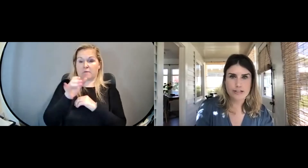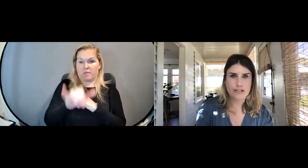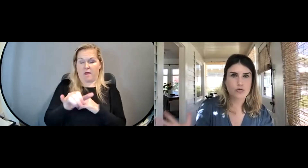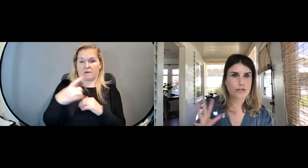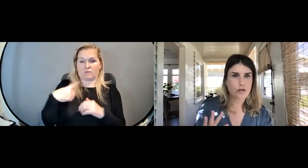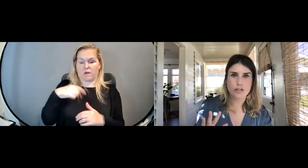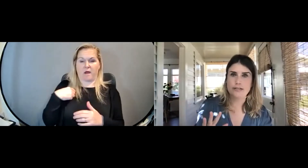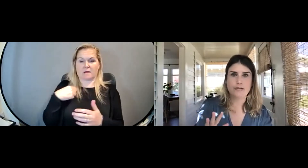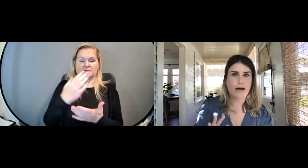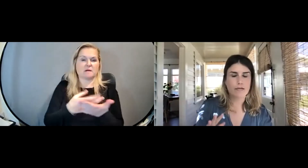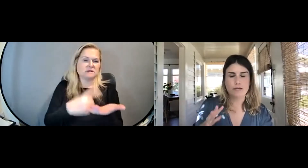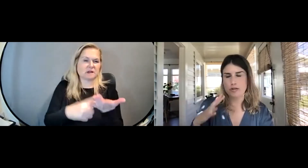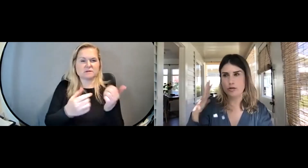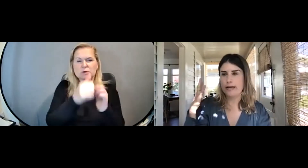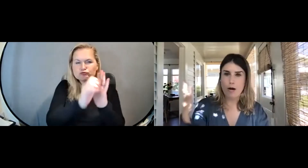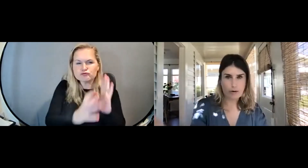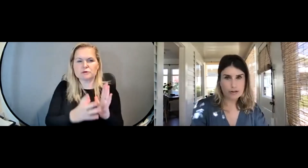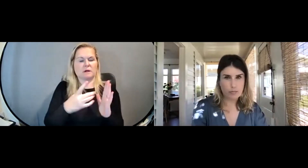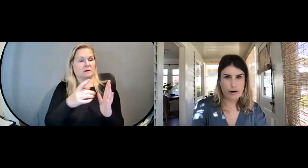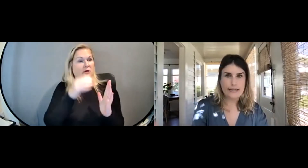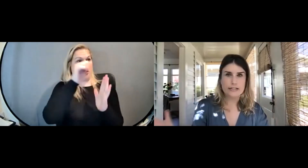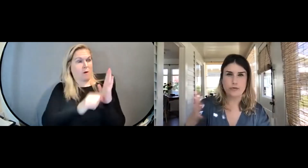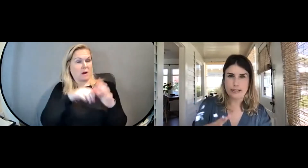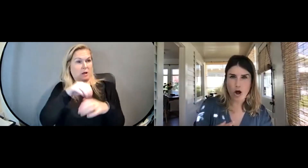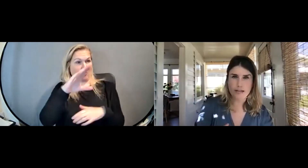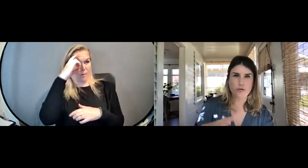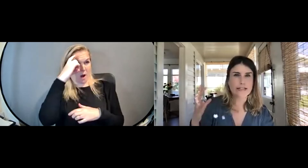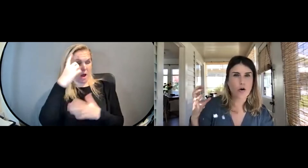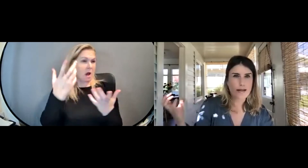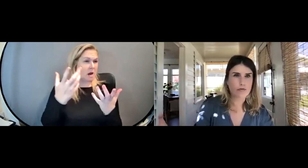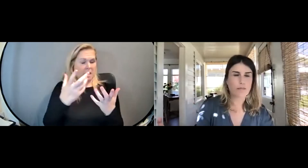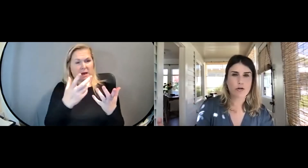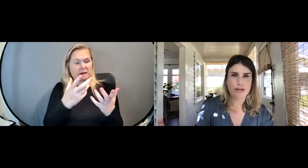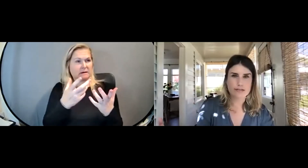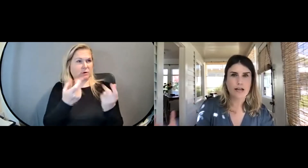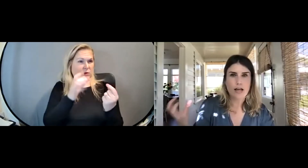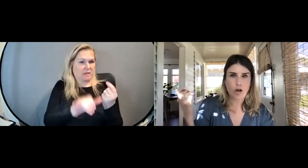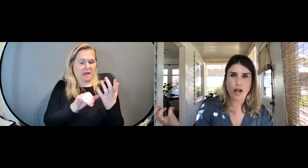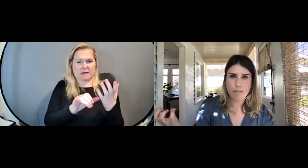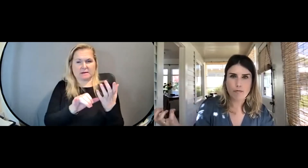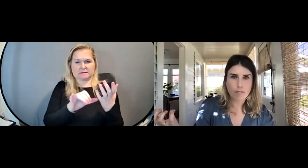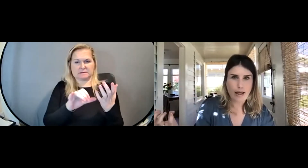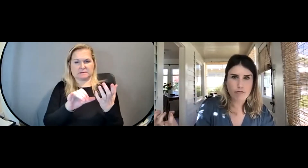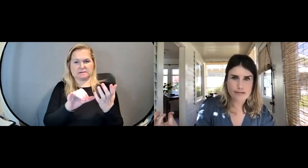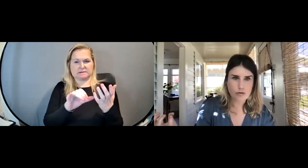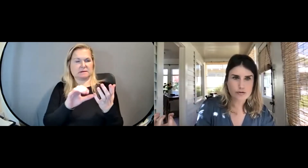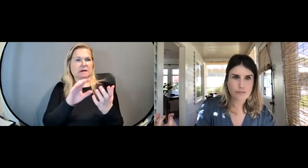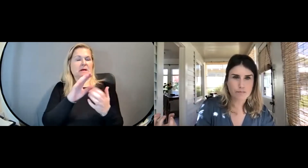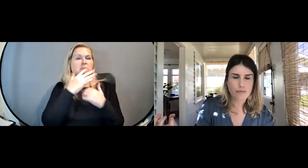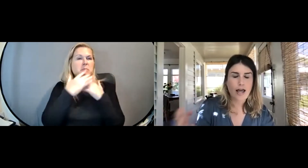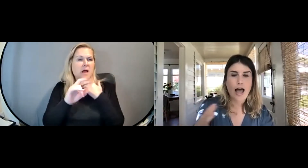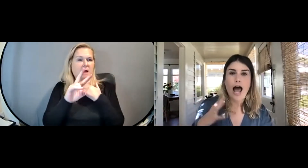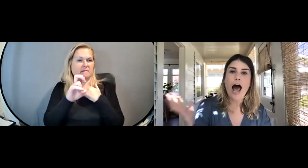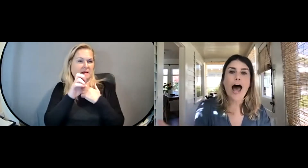conversations with surgeons about, do we operate in her brain? Do we not? Do we go in and remove this clump of blood vessels?